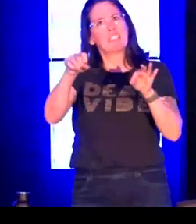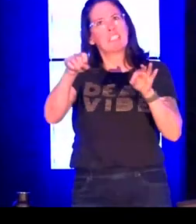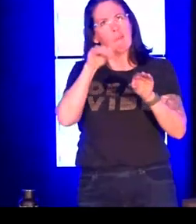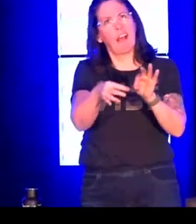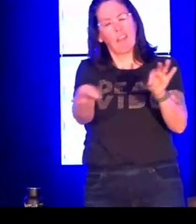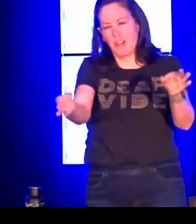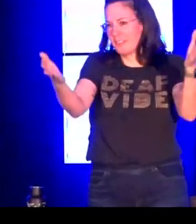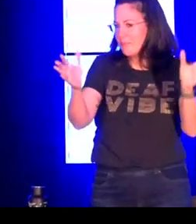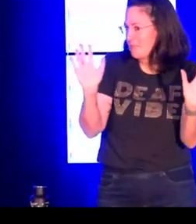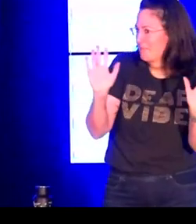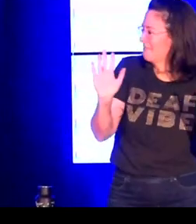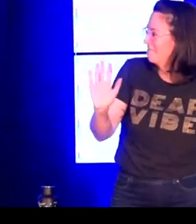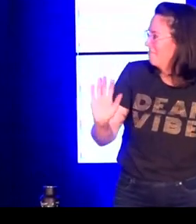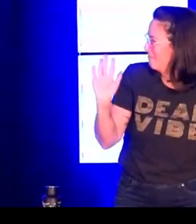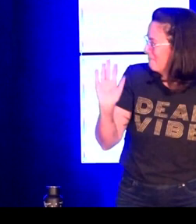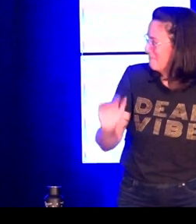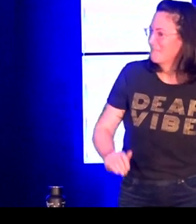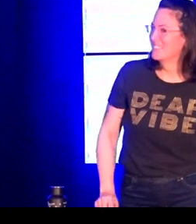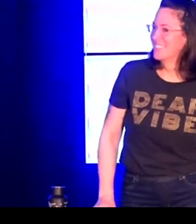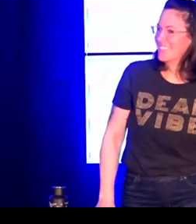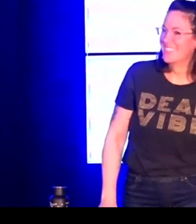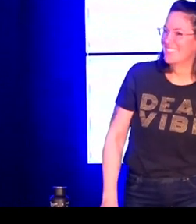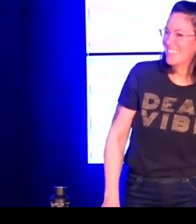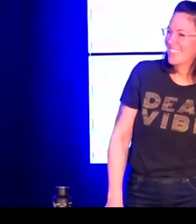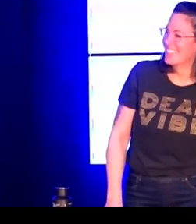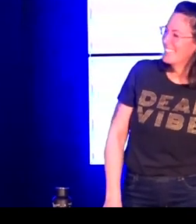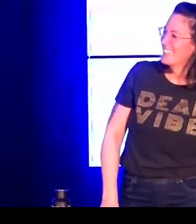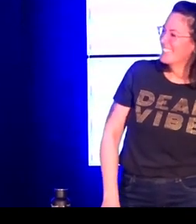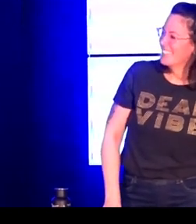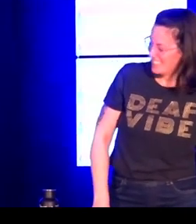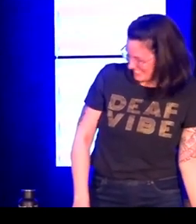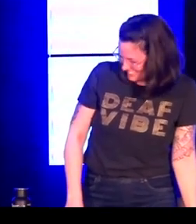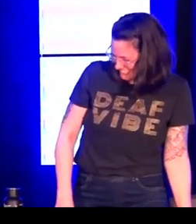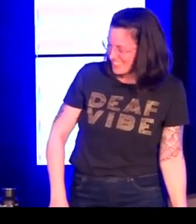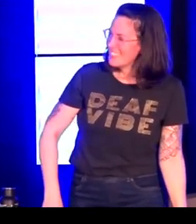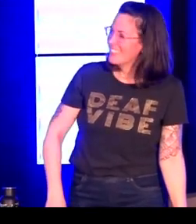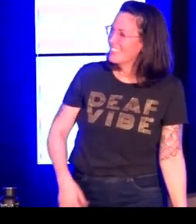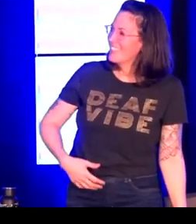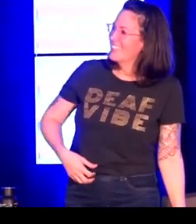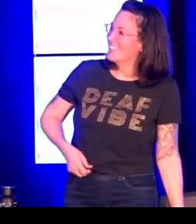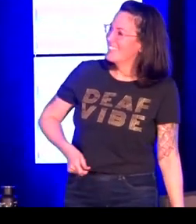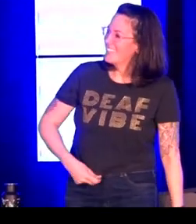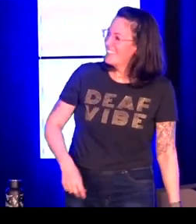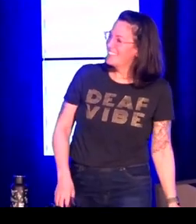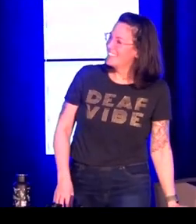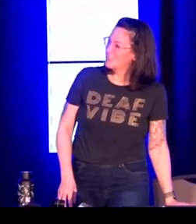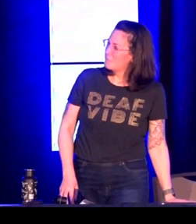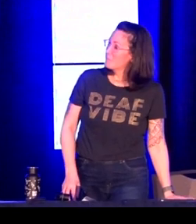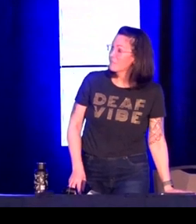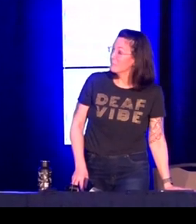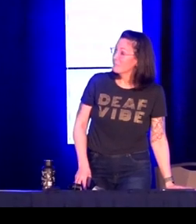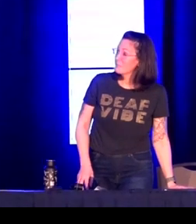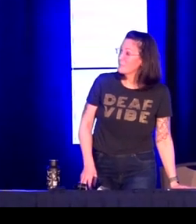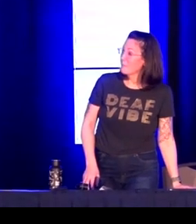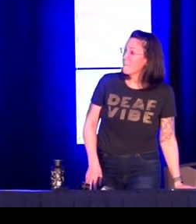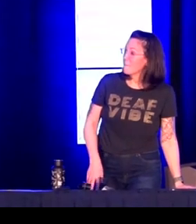Hearing linguists do that as well. As they're writing, they say, that's a good English sentence. I like that English sentence. So as we're signing, we're thinking that